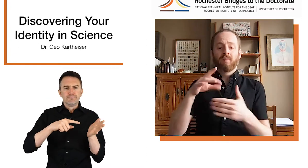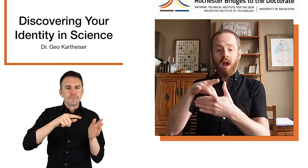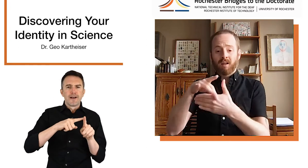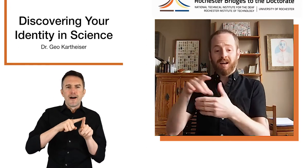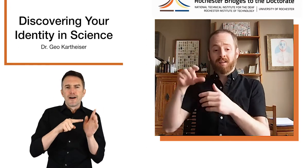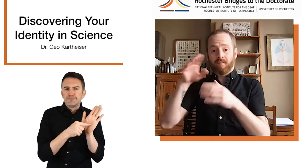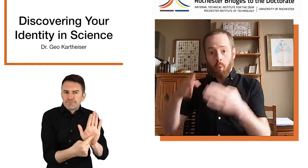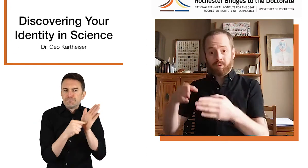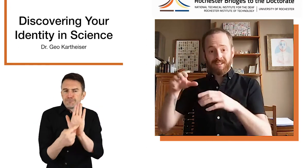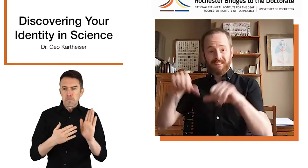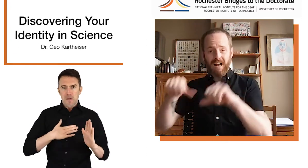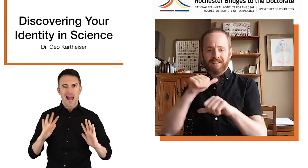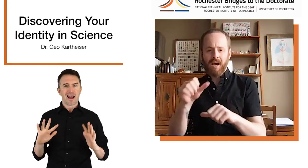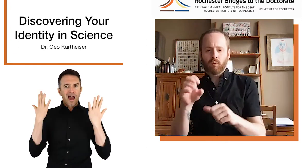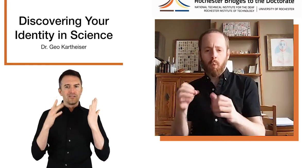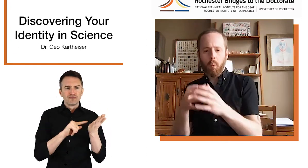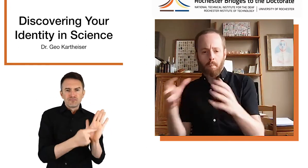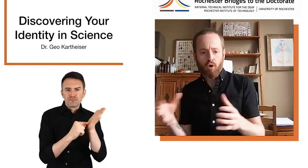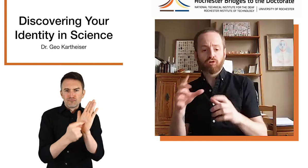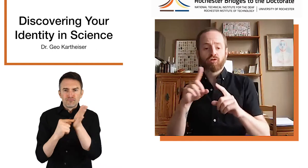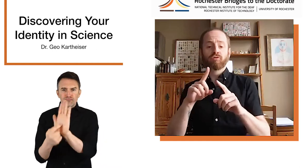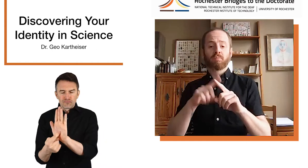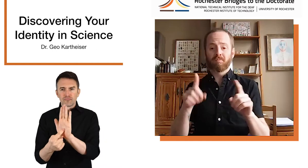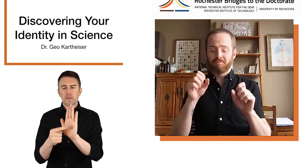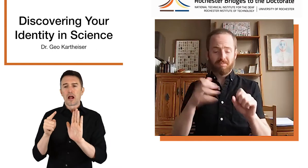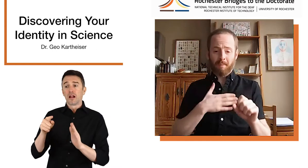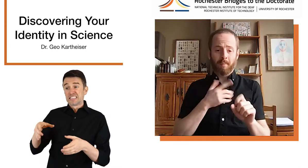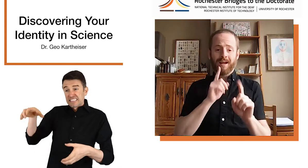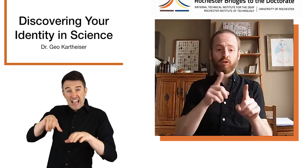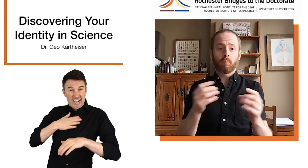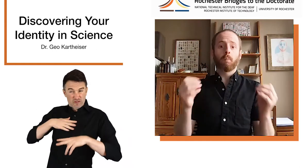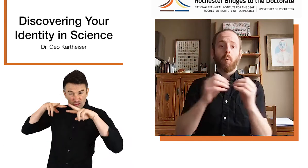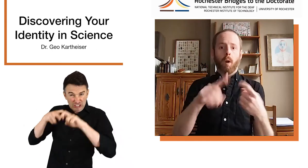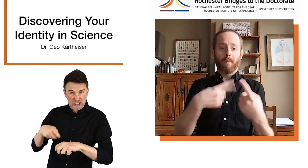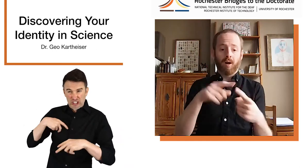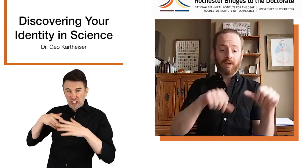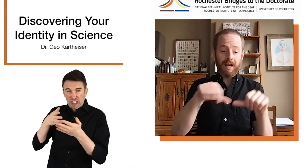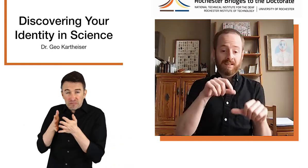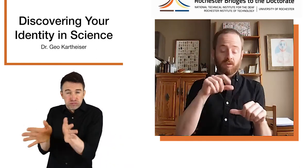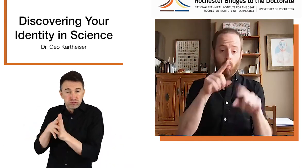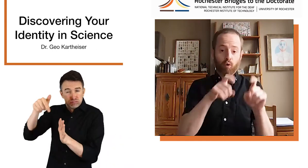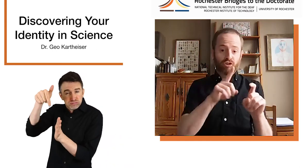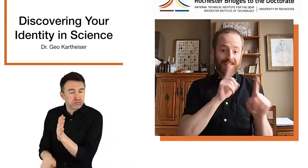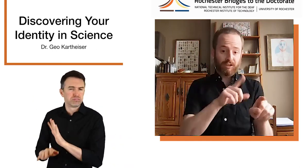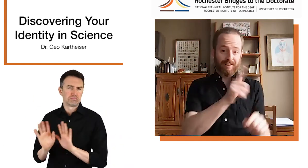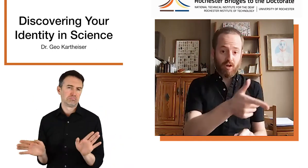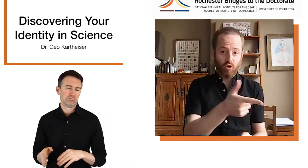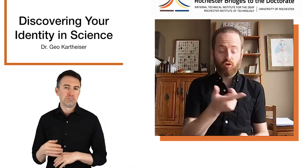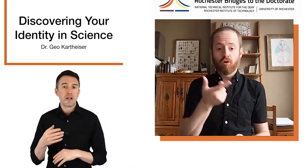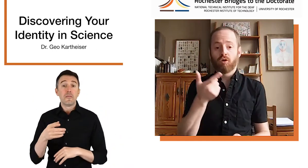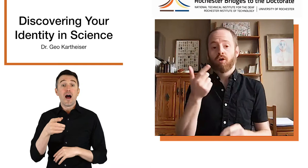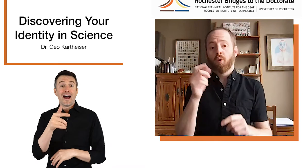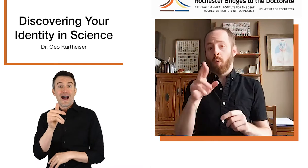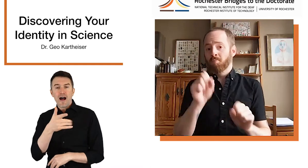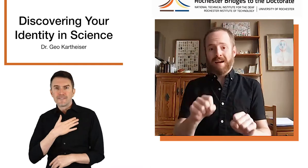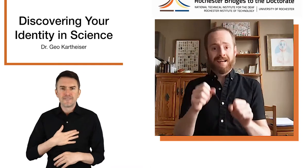as much on my scientific content and research. There will be time for questions and answers at the end, but